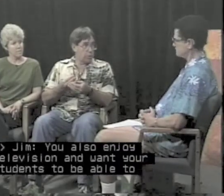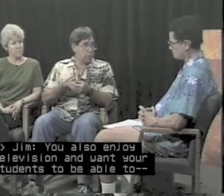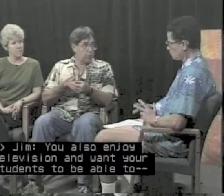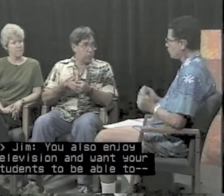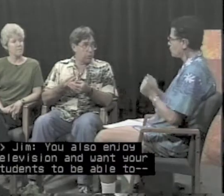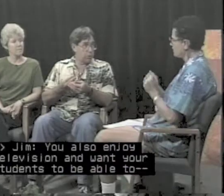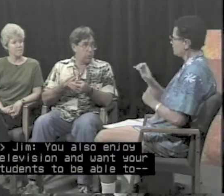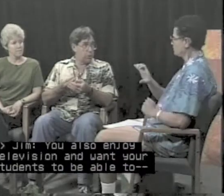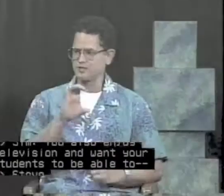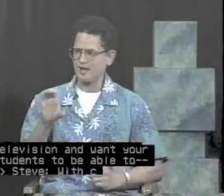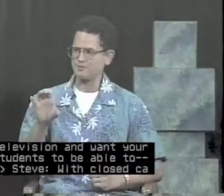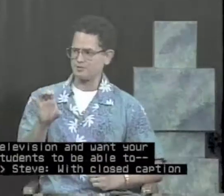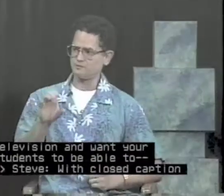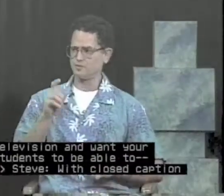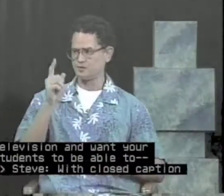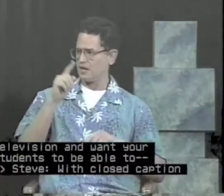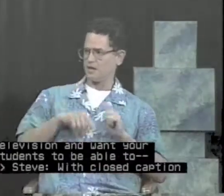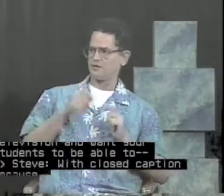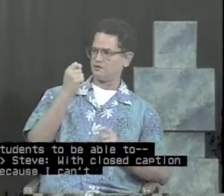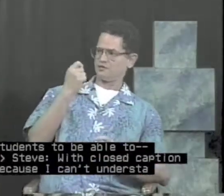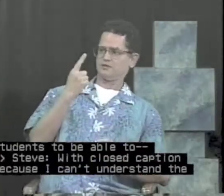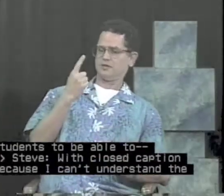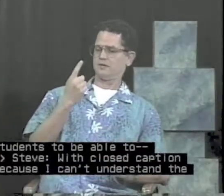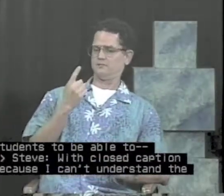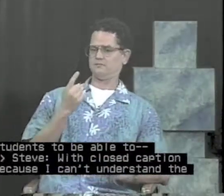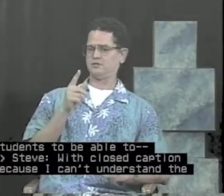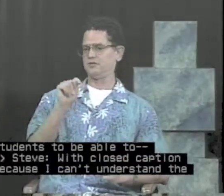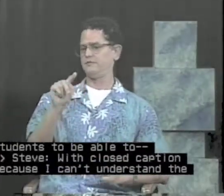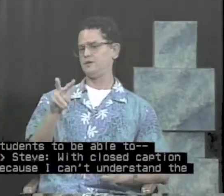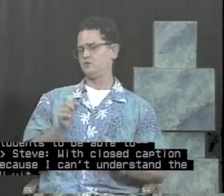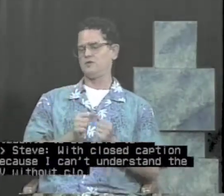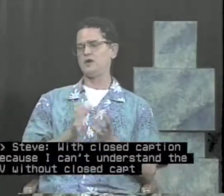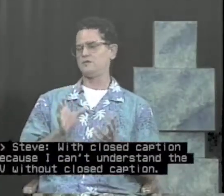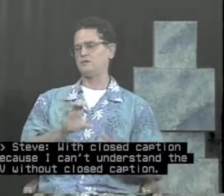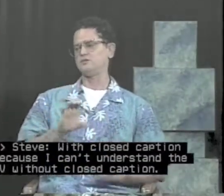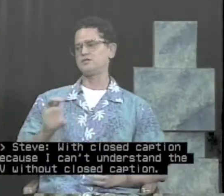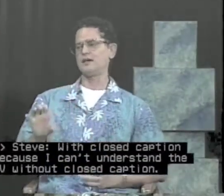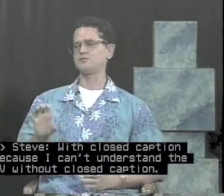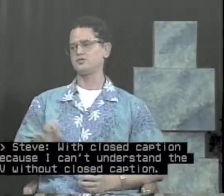able to? With closed caption, because I can't understand the TV without closed caption.